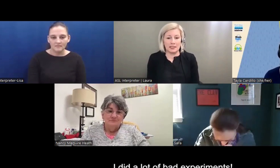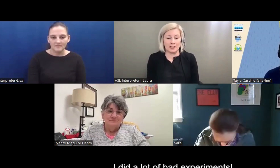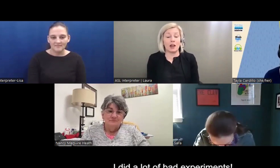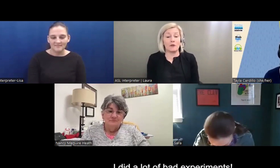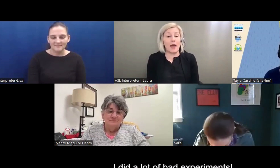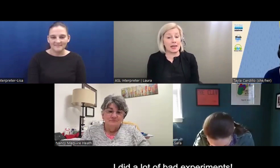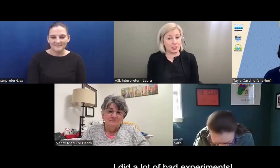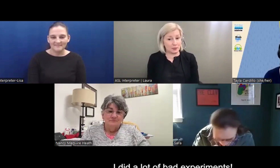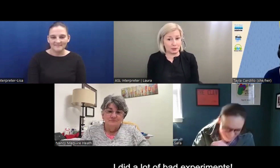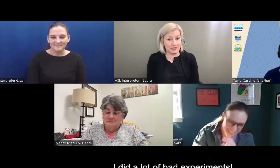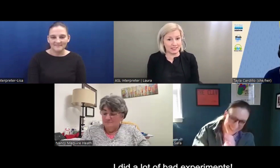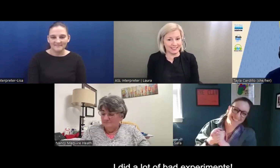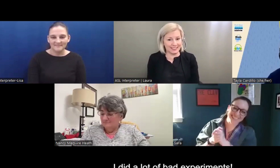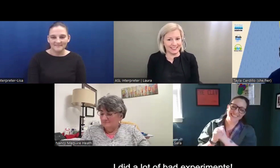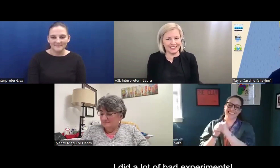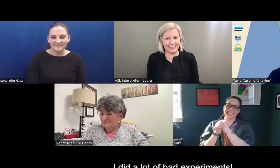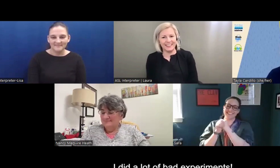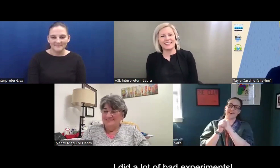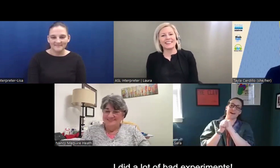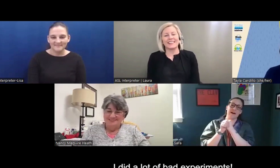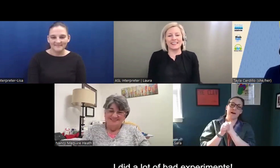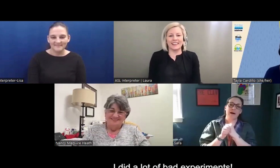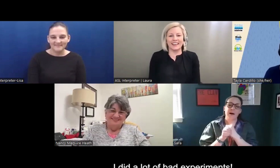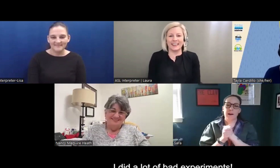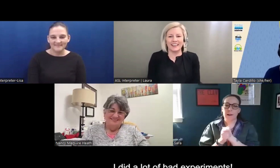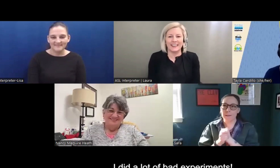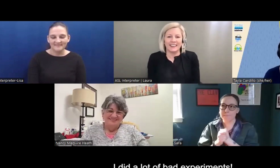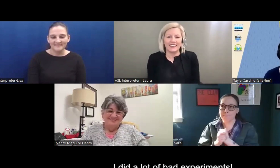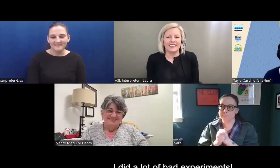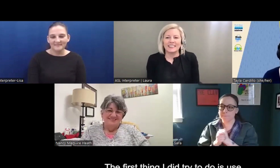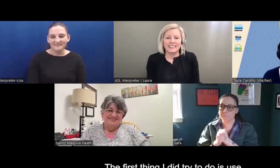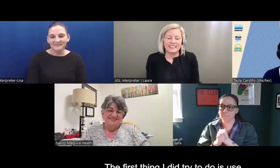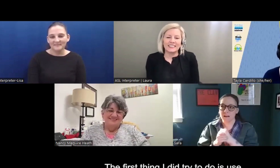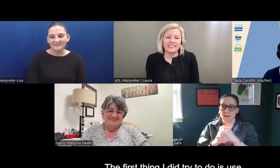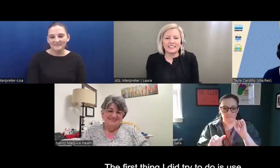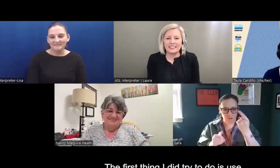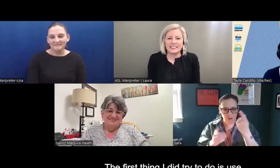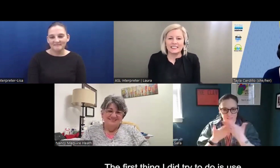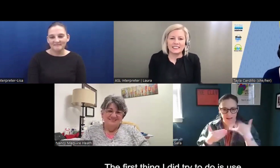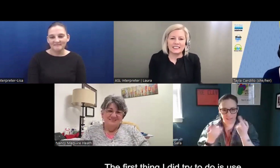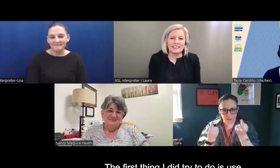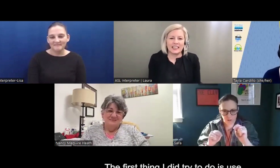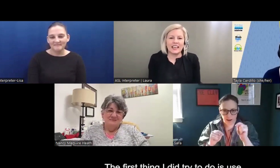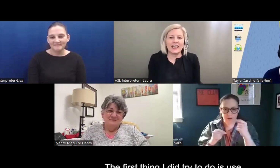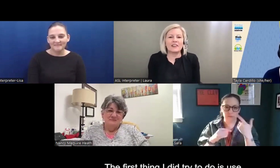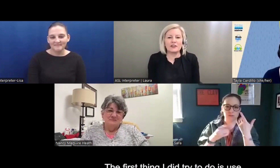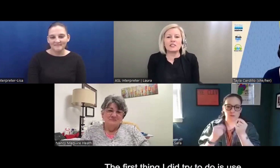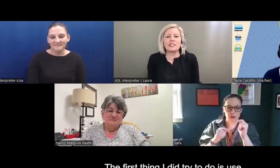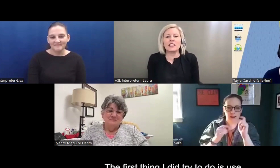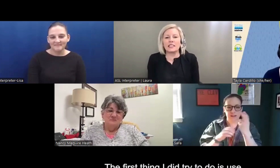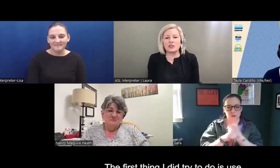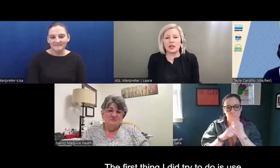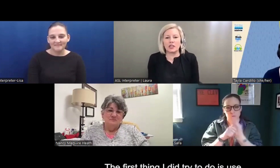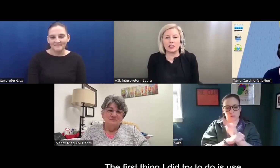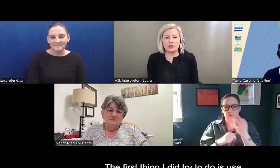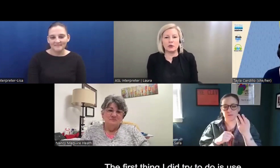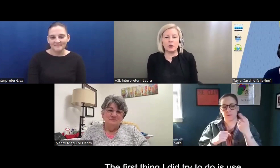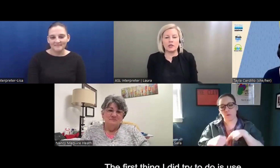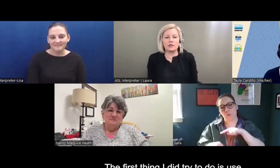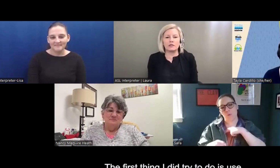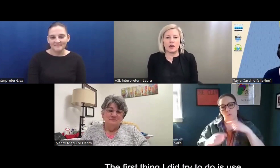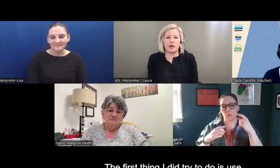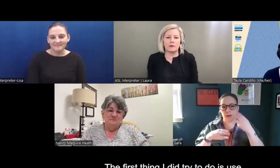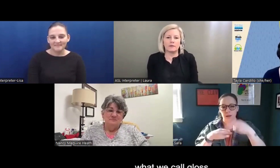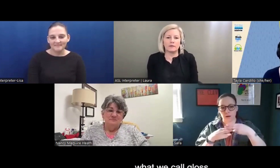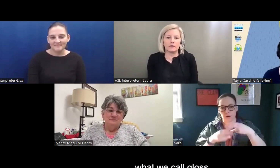so I did a lot of bad experiments, and the first thing that I did try to do